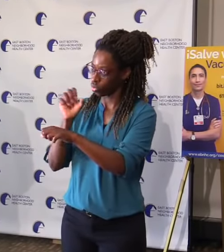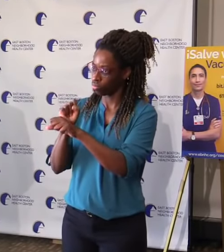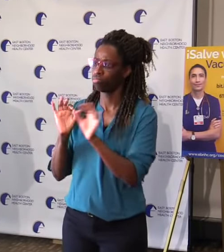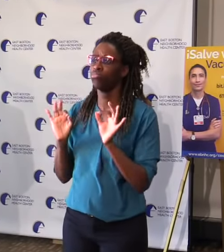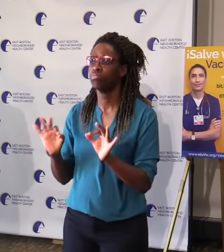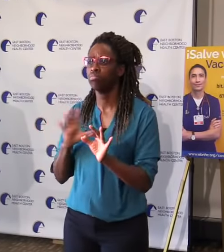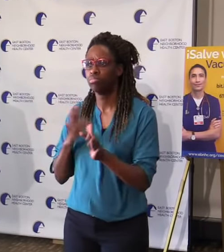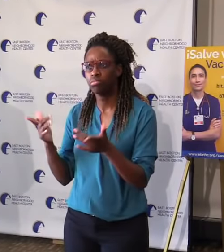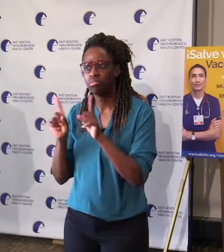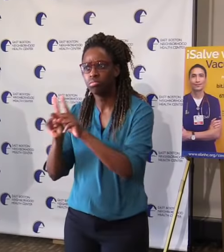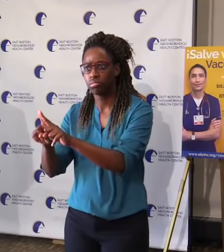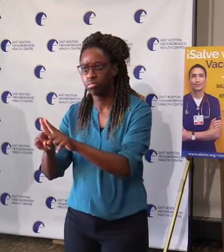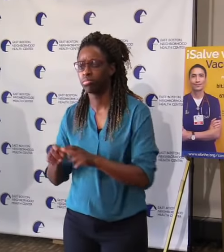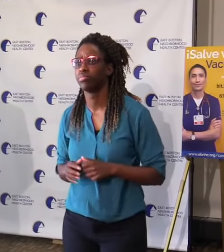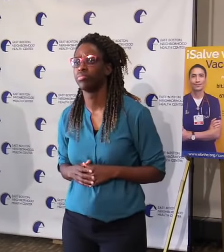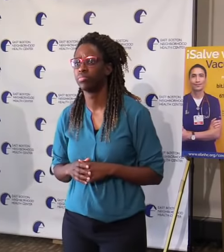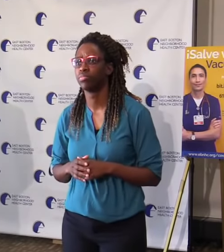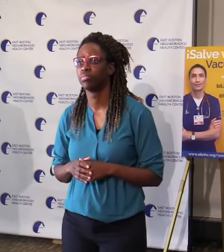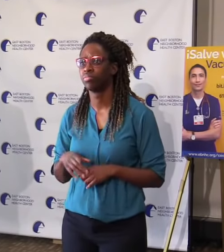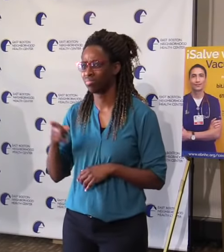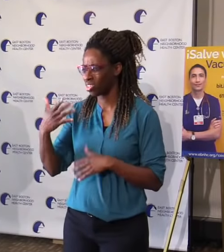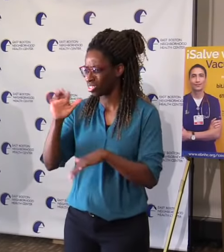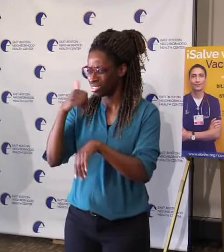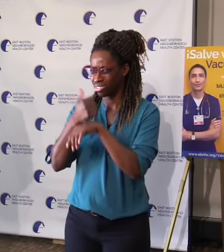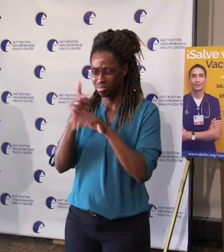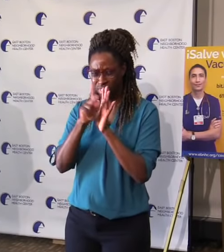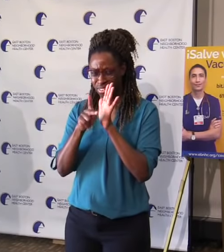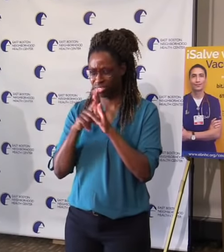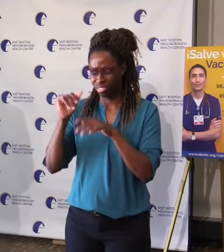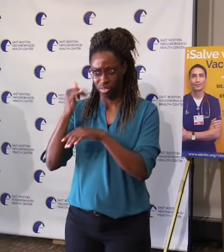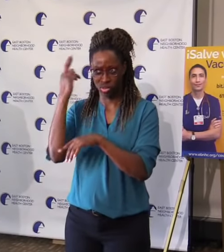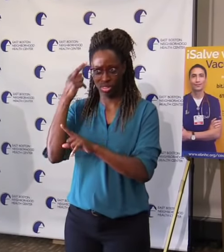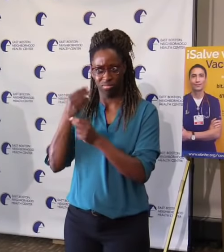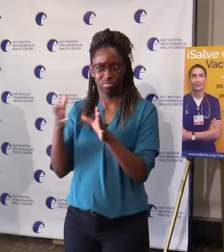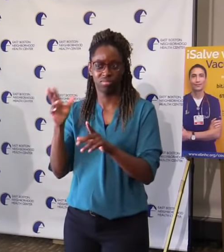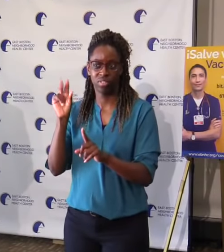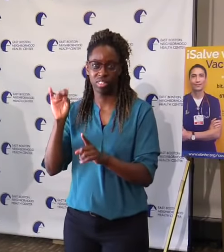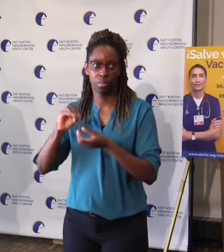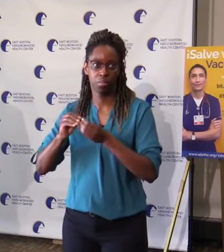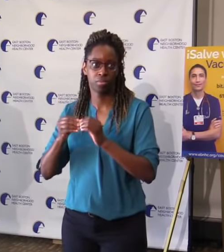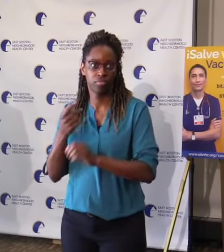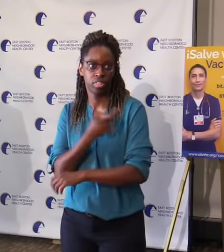policies and the most important thing people need to understand is you should have an appointment. Can you explain